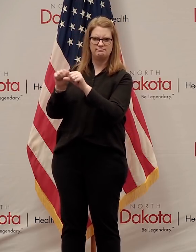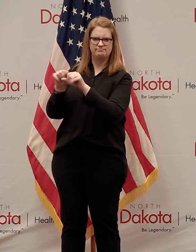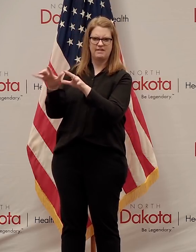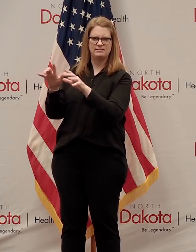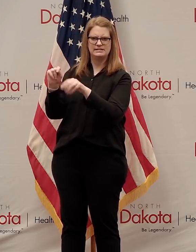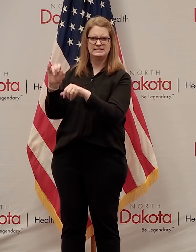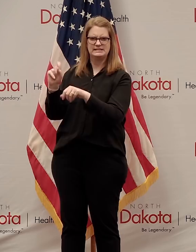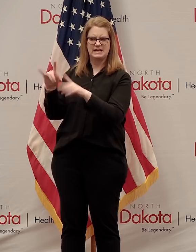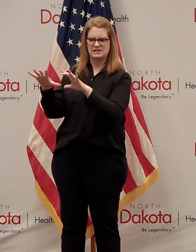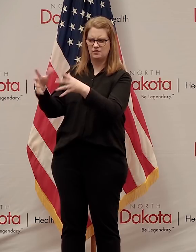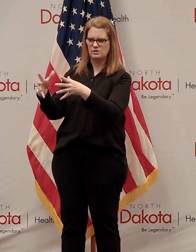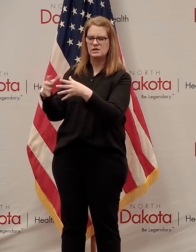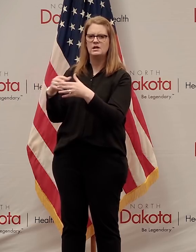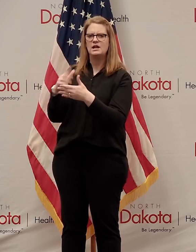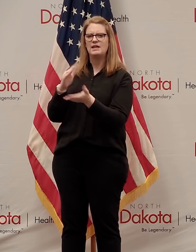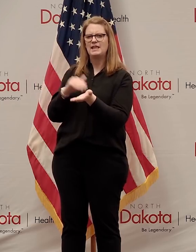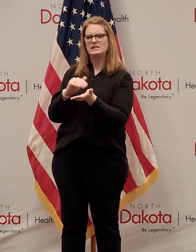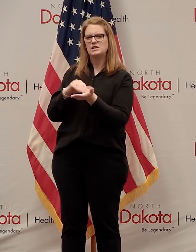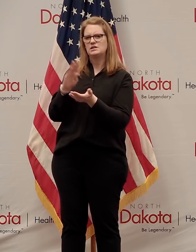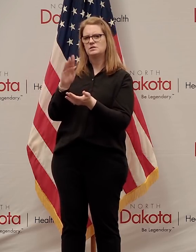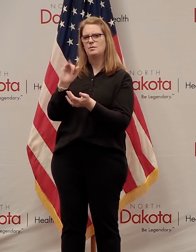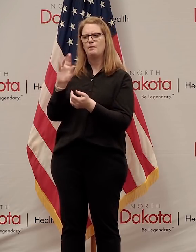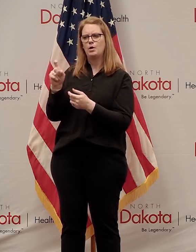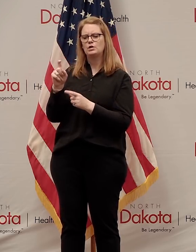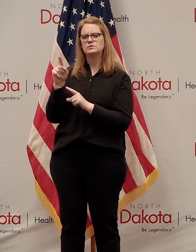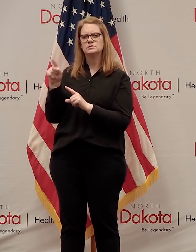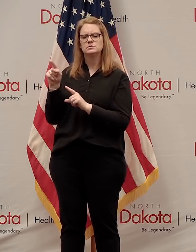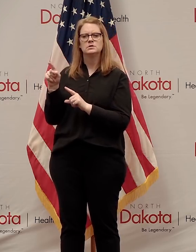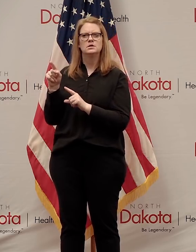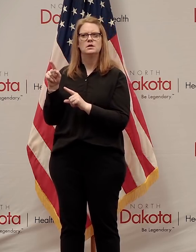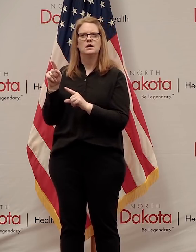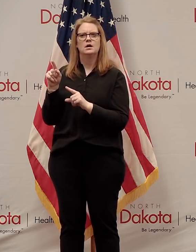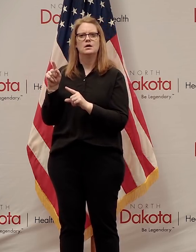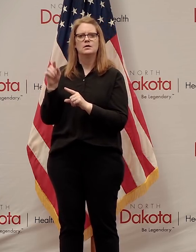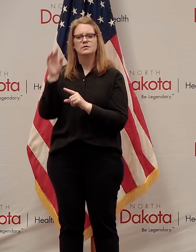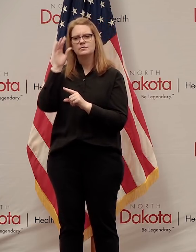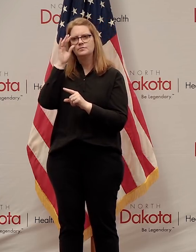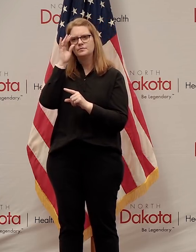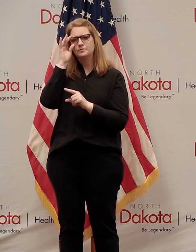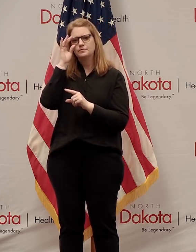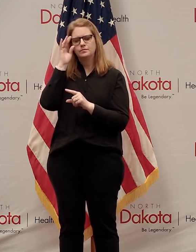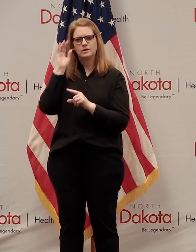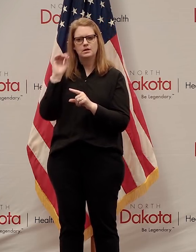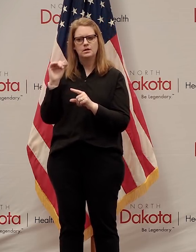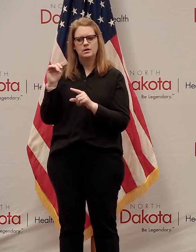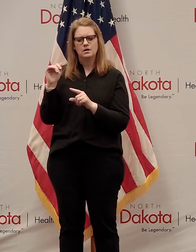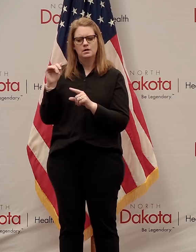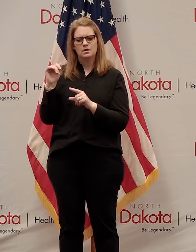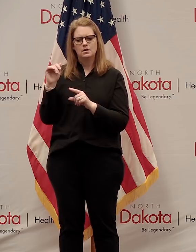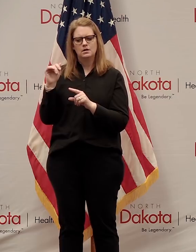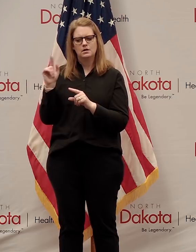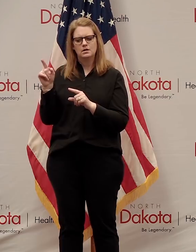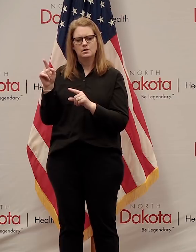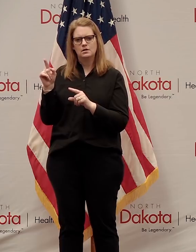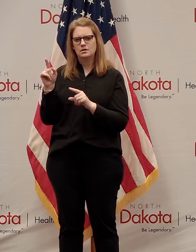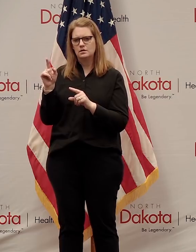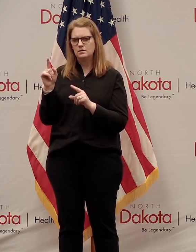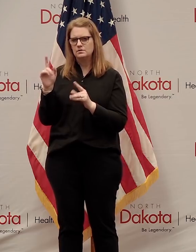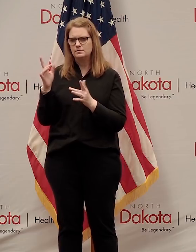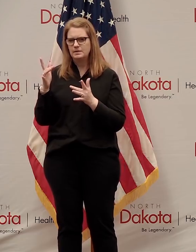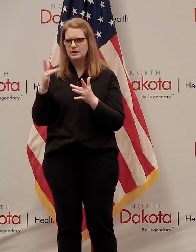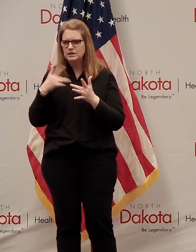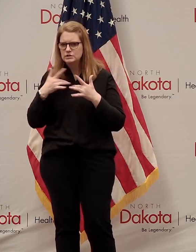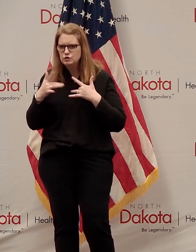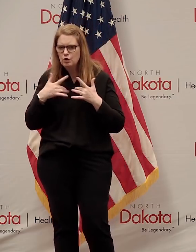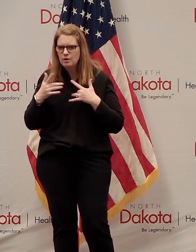that briefing from Dr. Burks. She indicated because there has been concern about